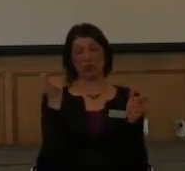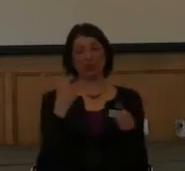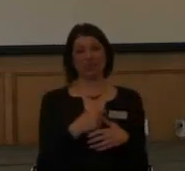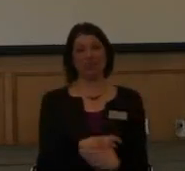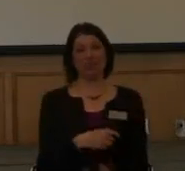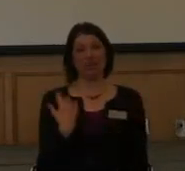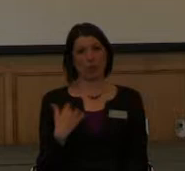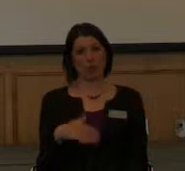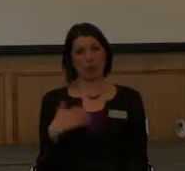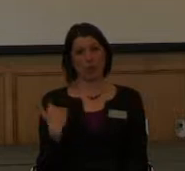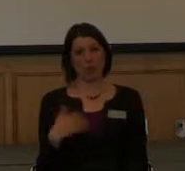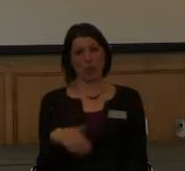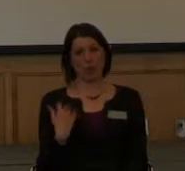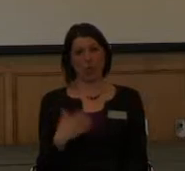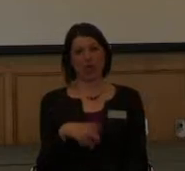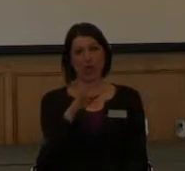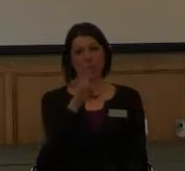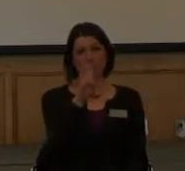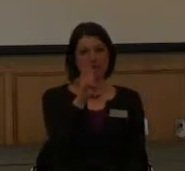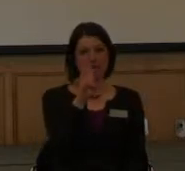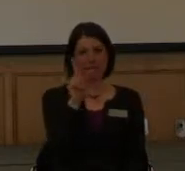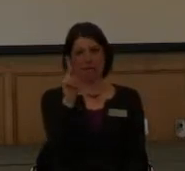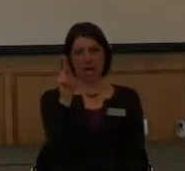Yeah, I call it the big K.